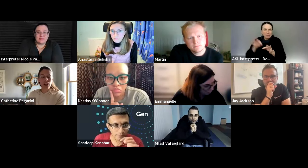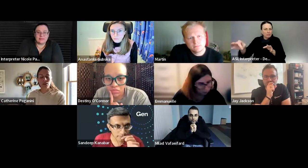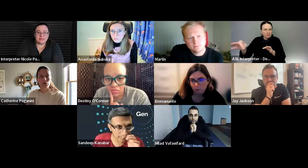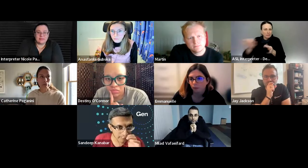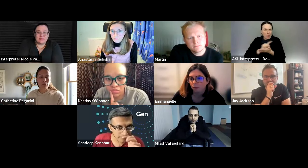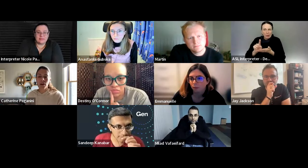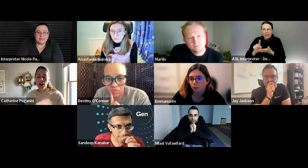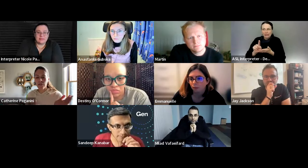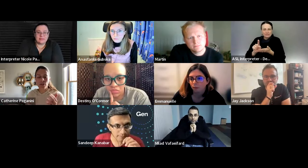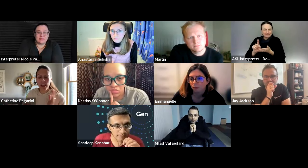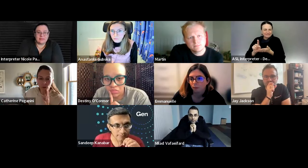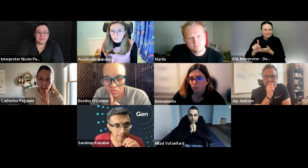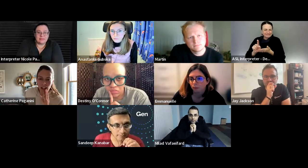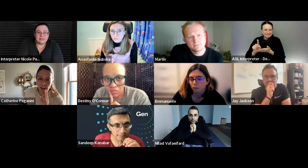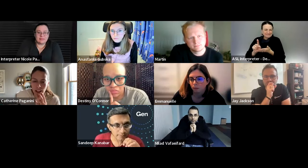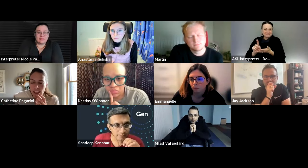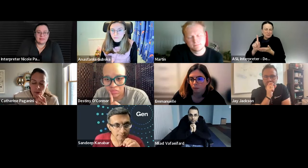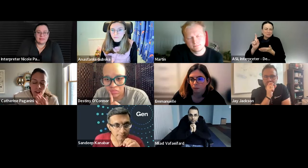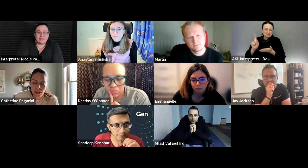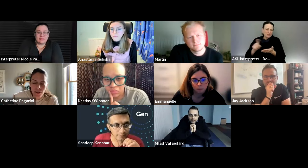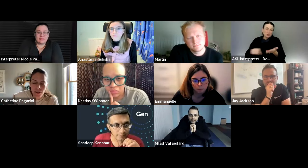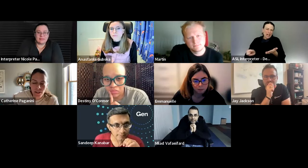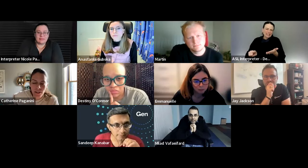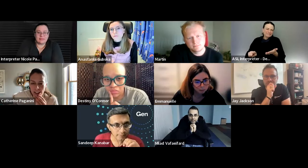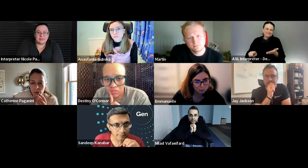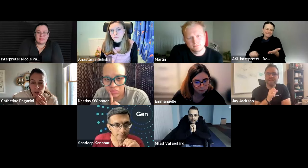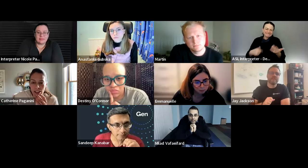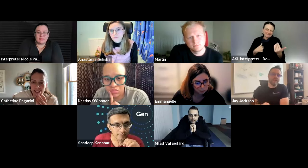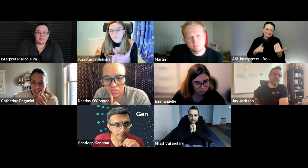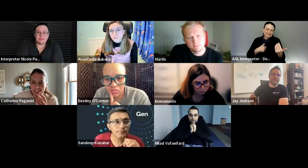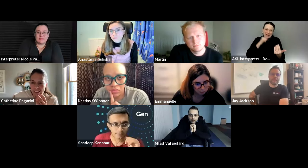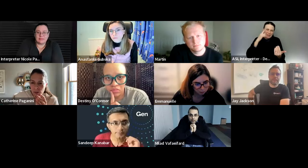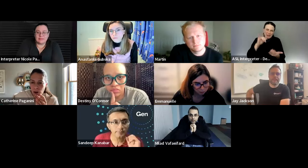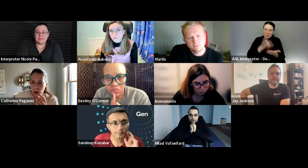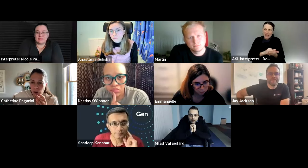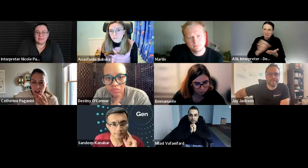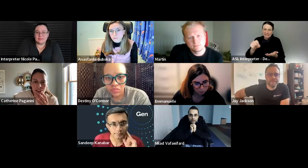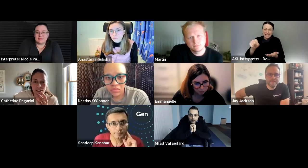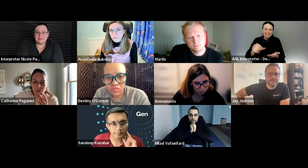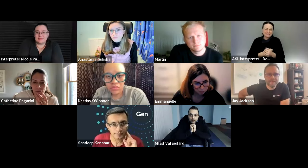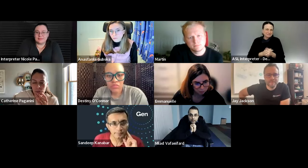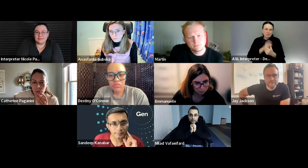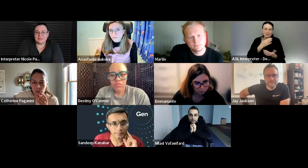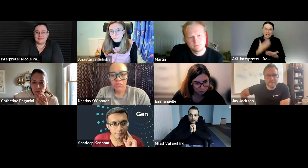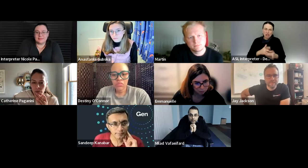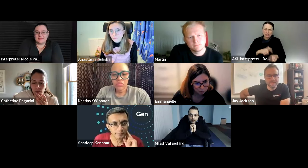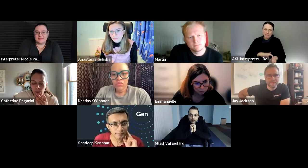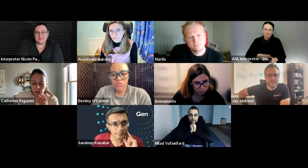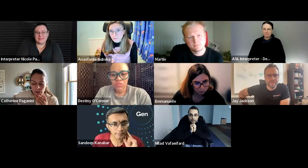a week uh yeah we'll have to check i didn't yeah i didn't think about that but yes it's probably not a good time